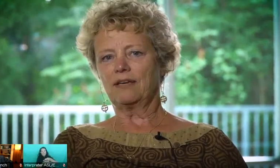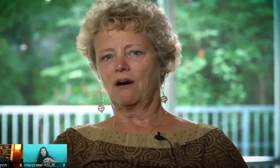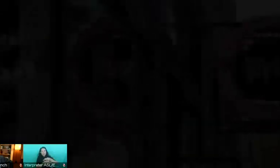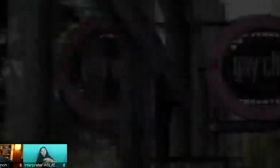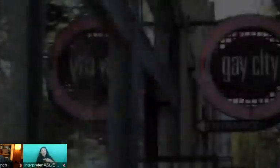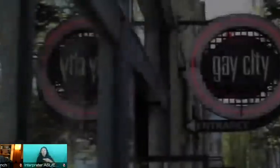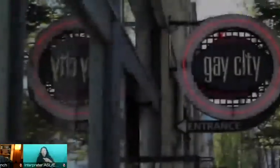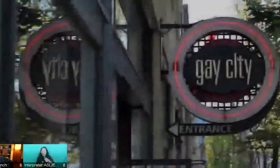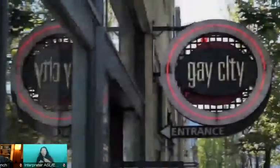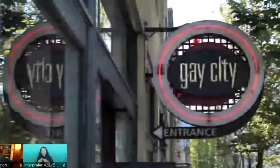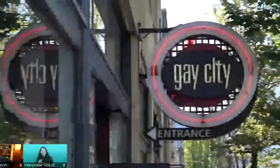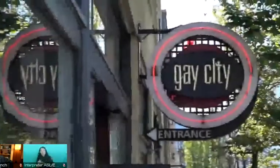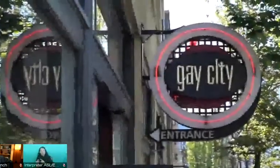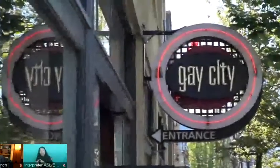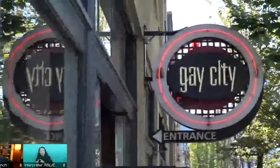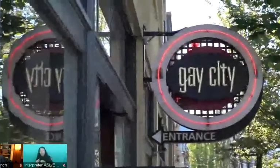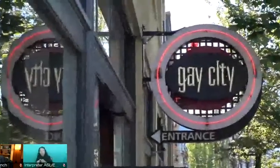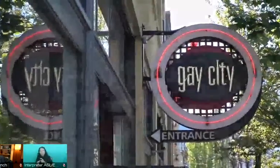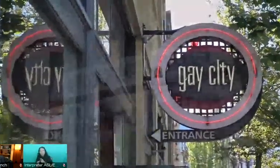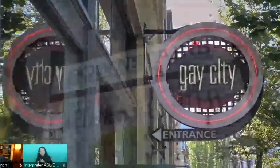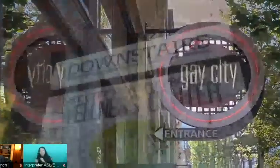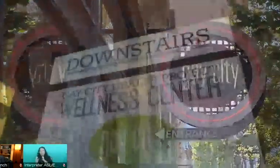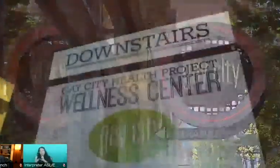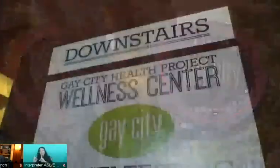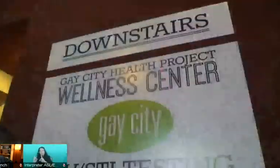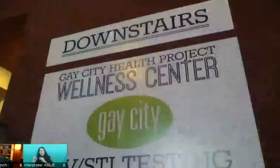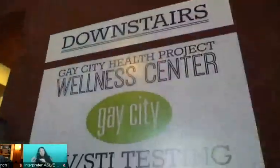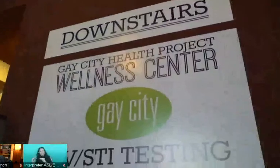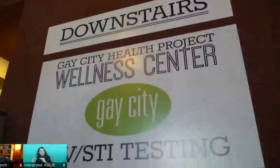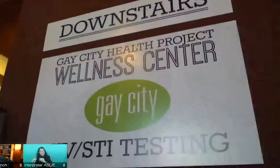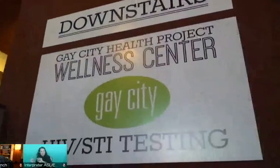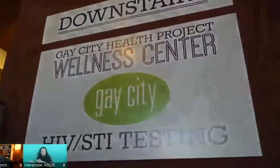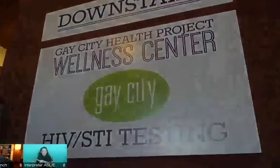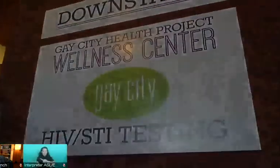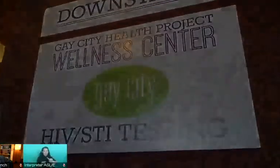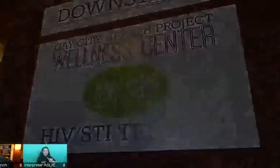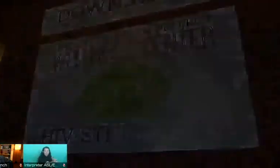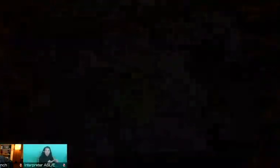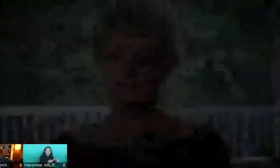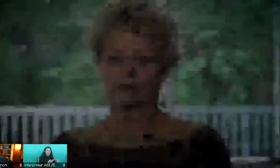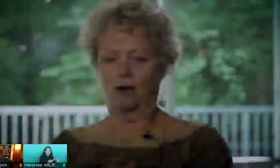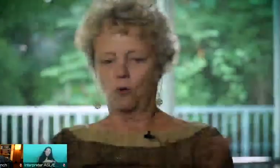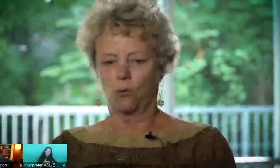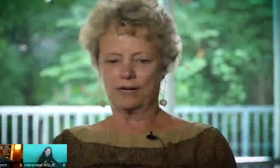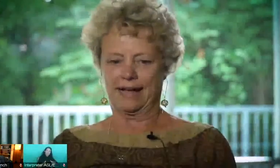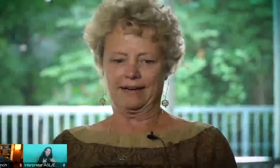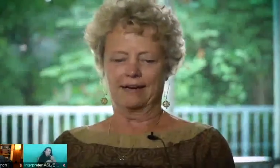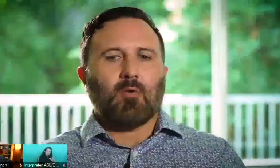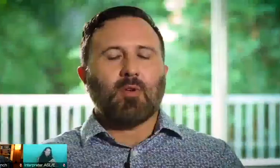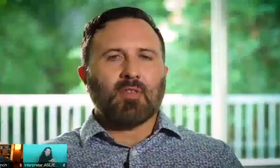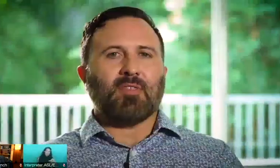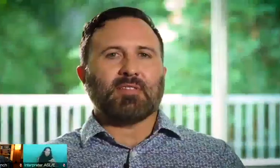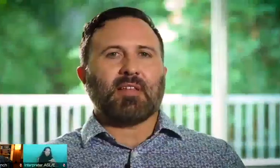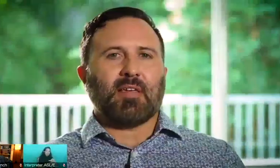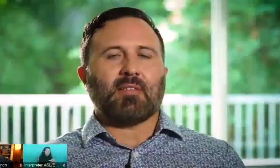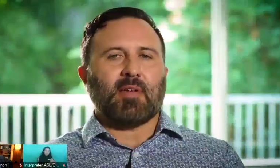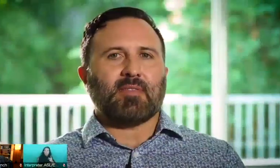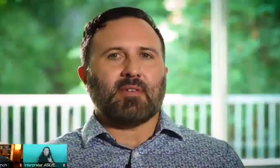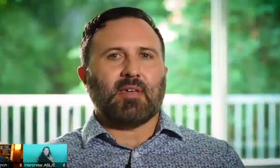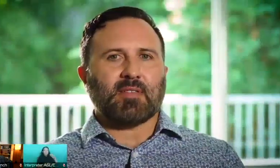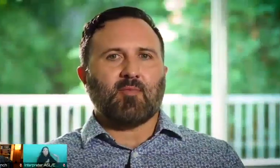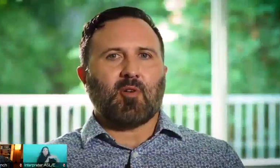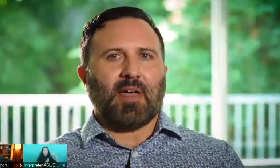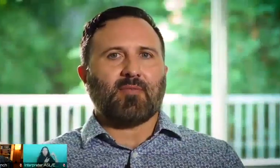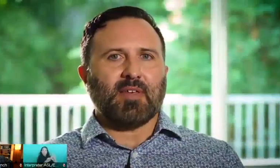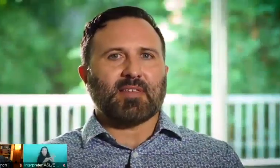HIV all the way to end-of-life care. No other city in the country was as coordinated. One of the things that I like